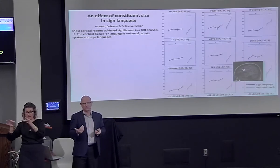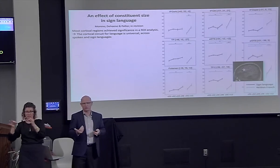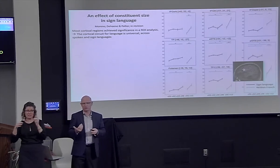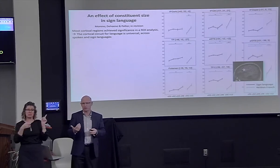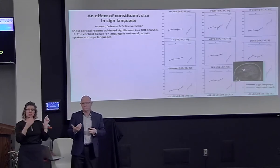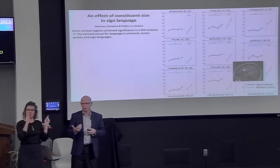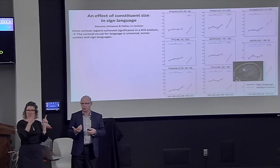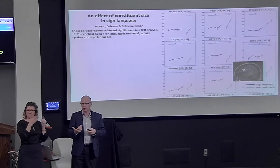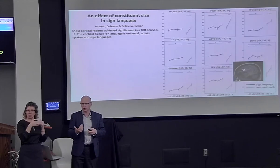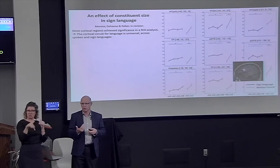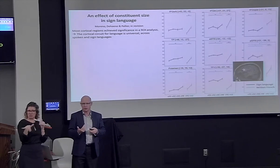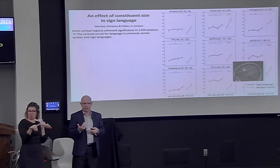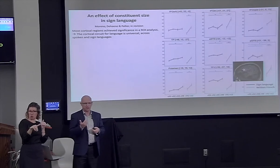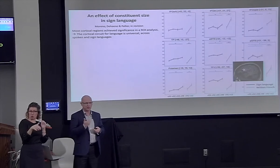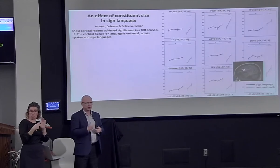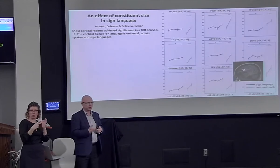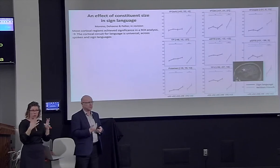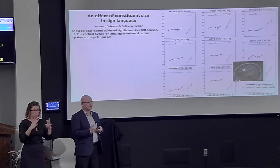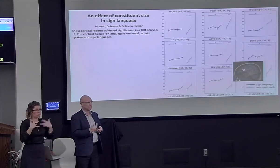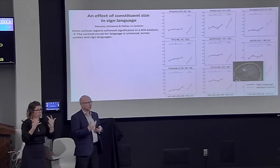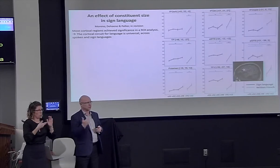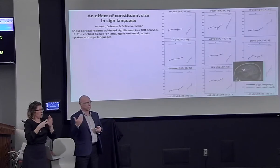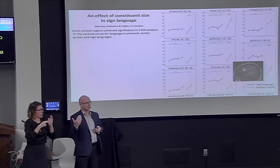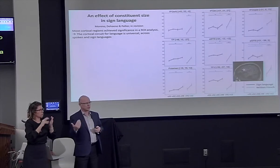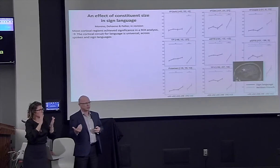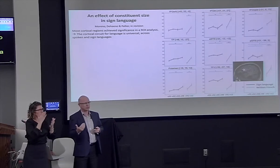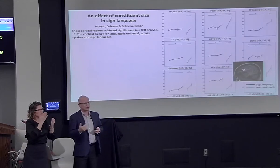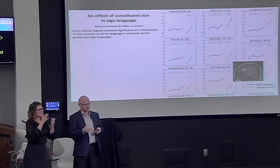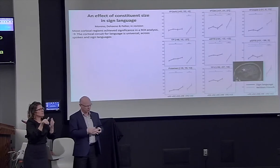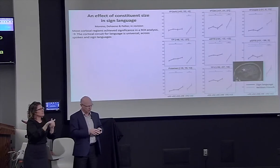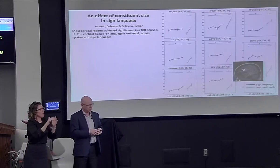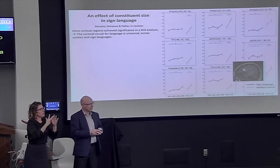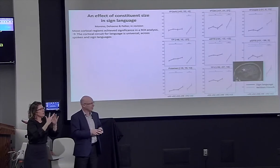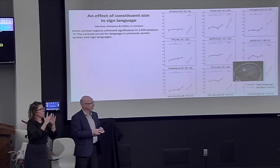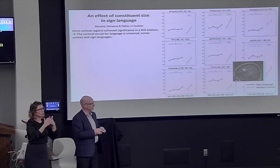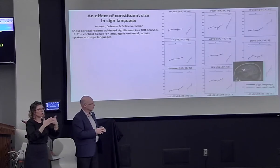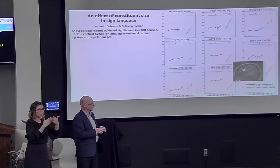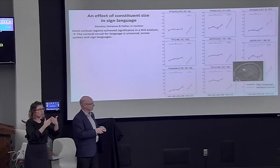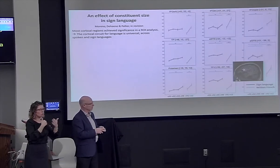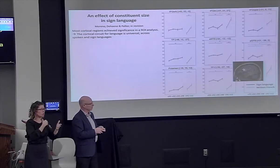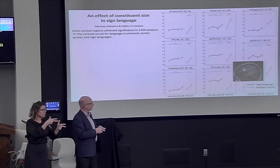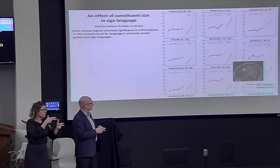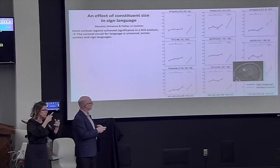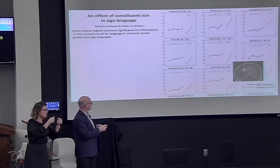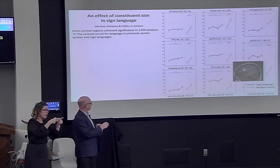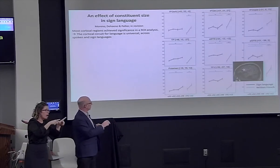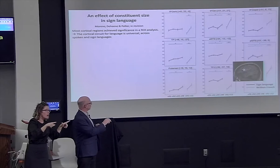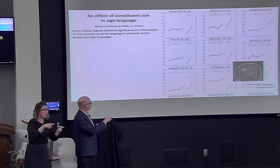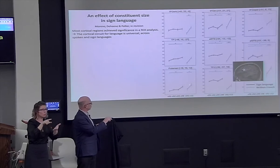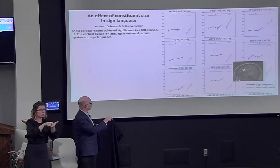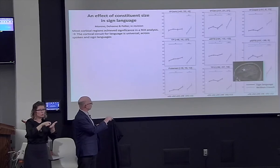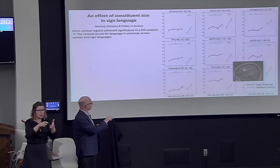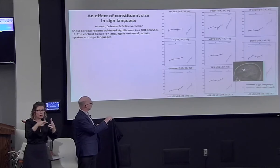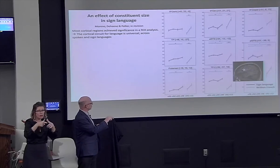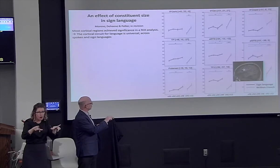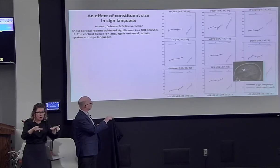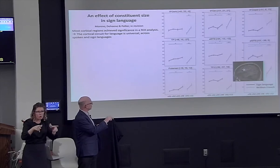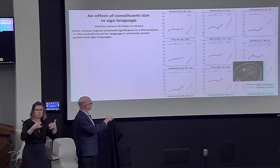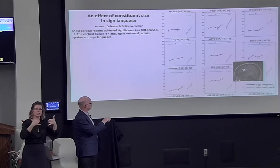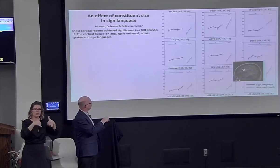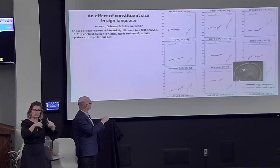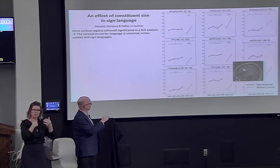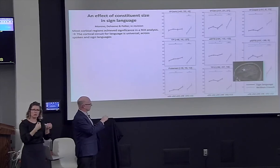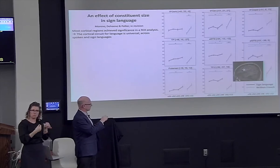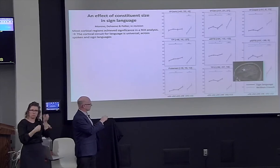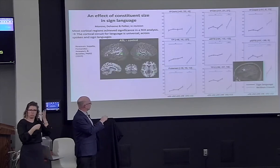a universal network, regardless of whether it's sign language or written language, that activates here in proportion to constituent